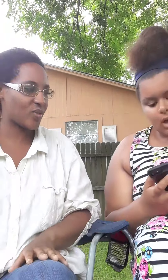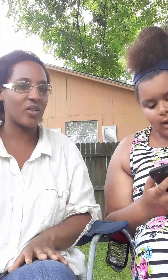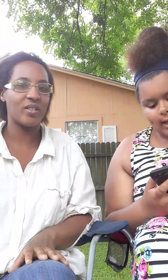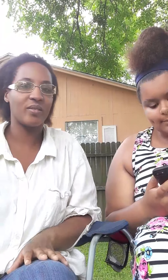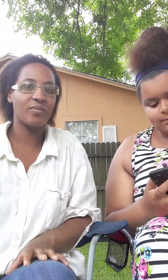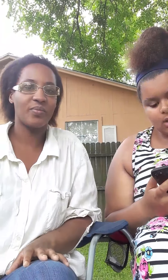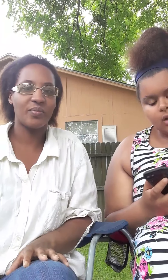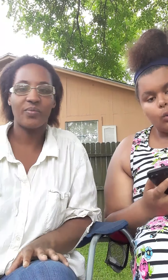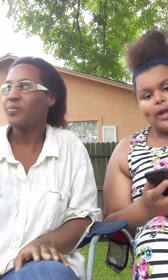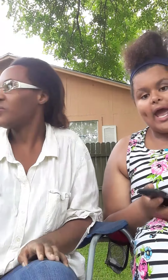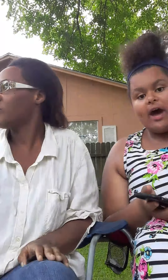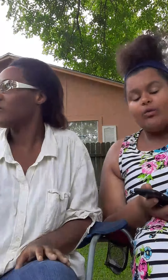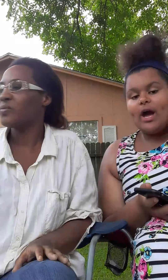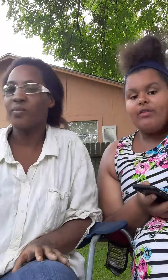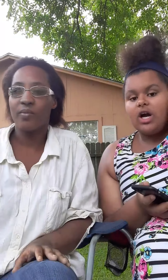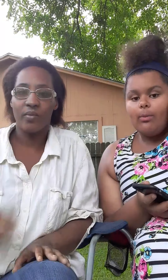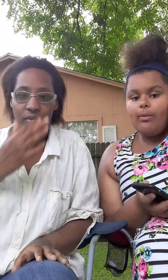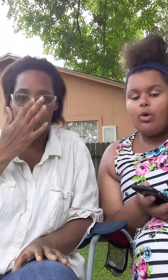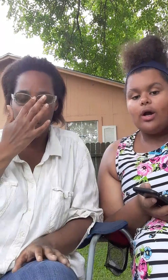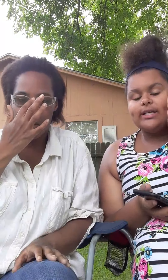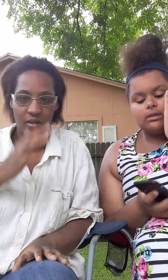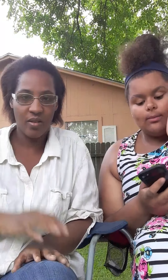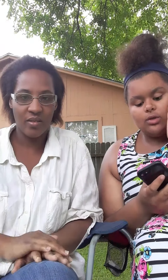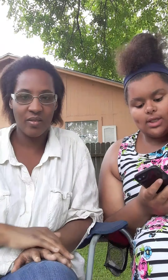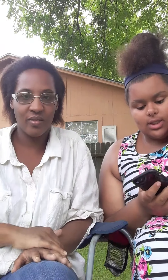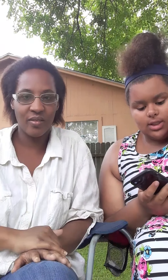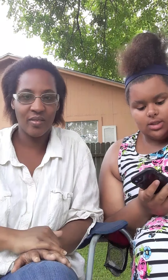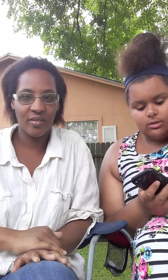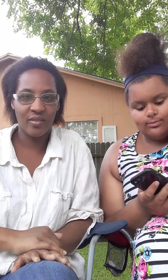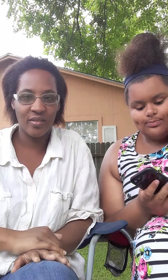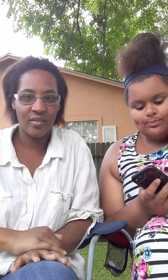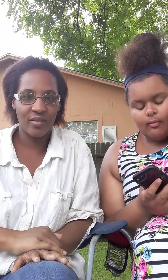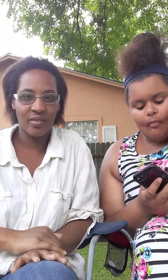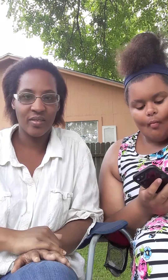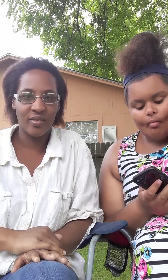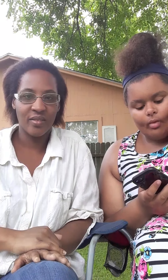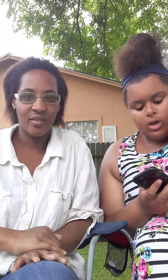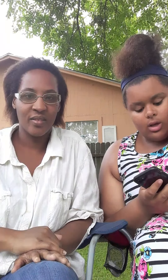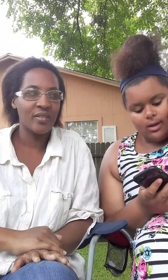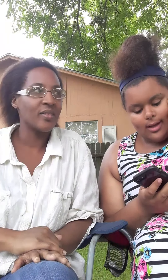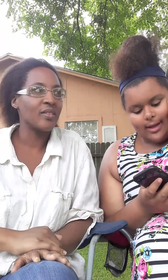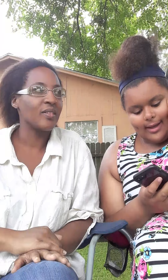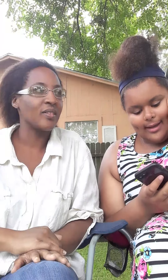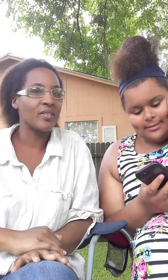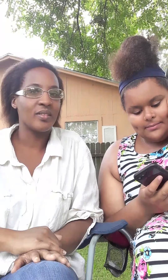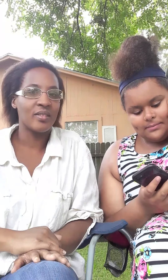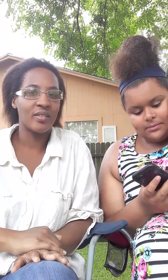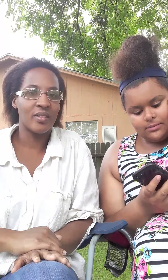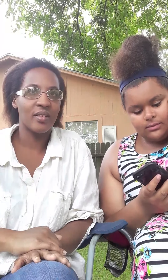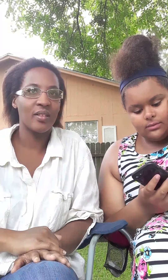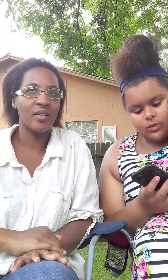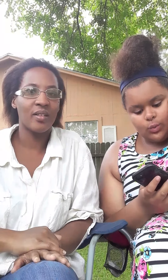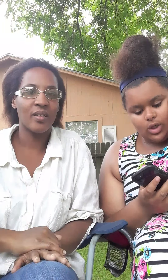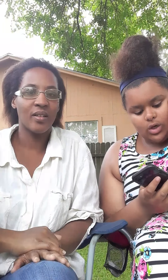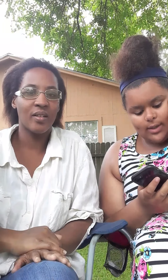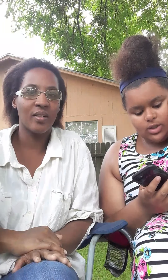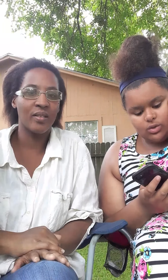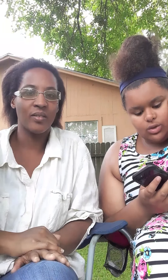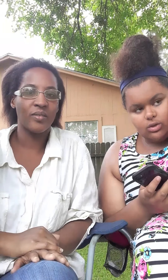love you. We have a couple more. It's the music edition. bitch-ass suit. Come on. We're going to do...